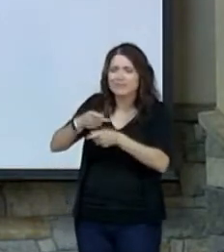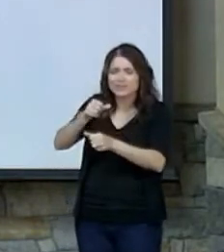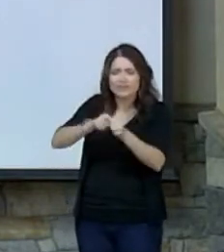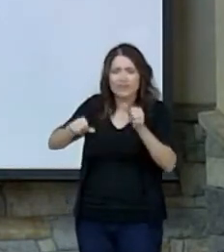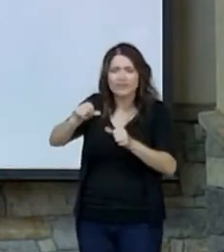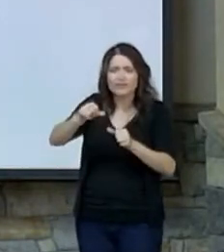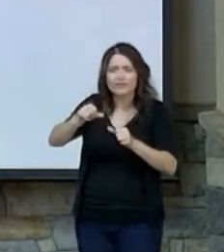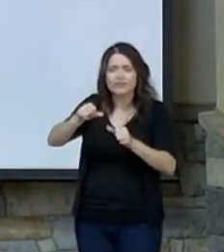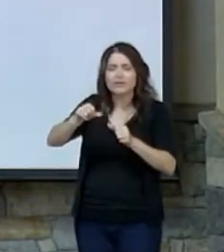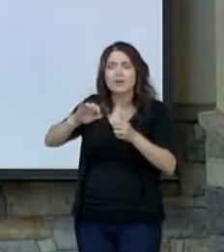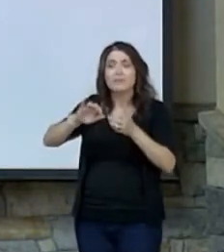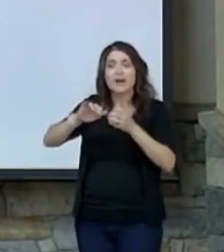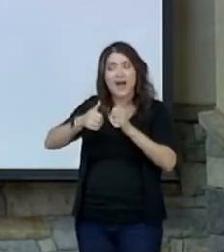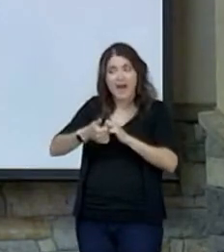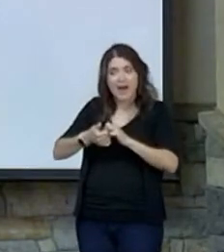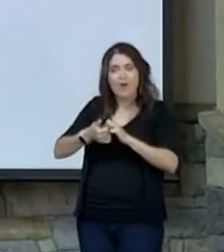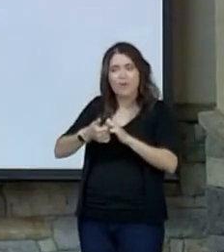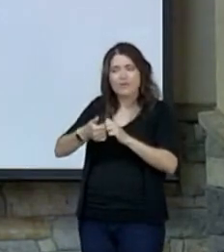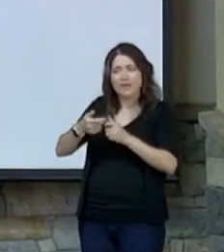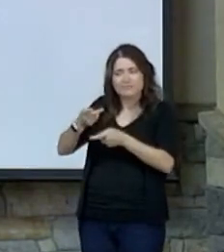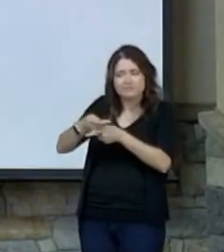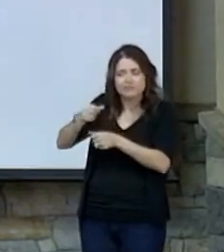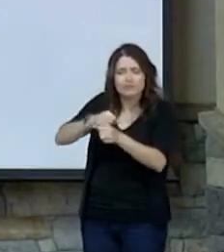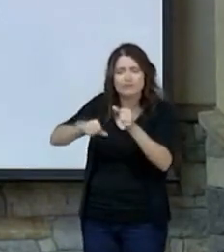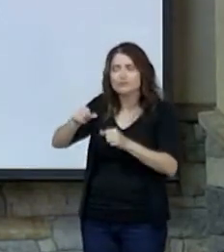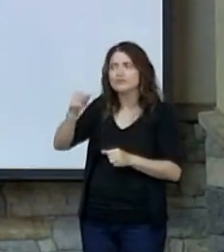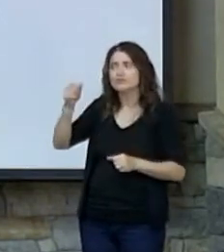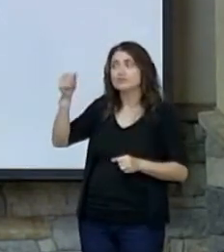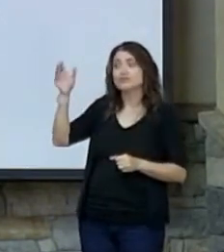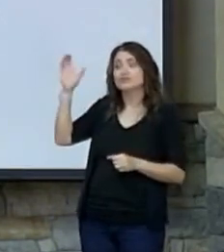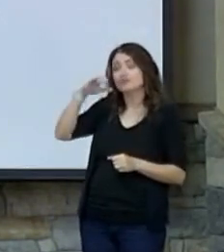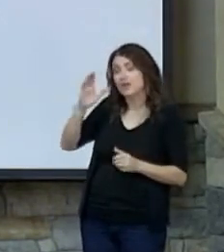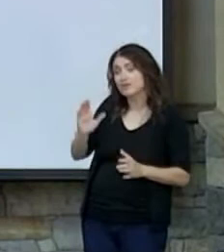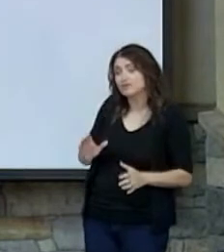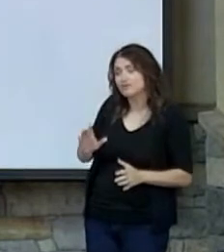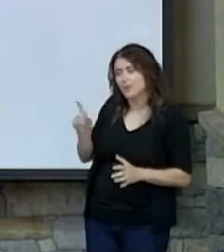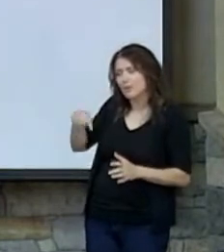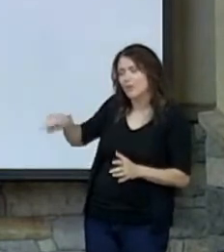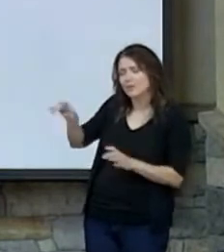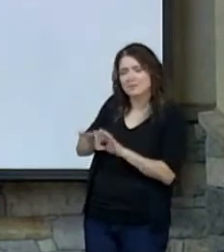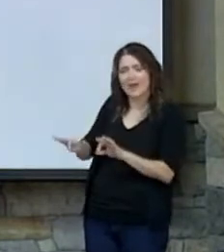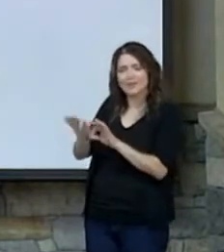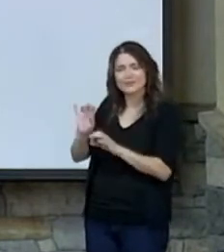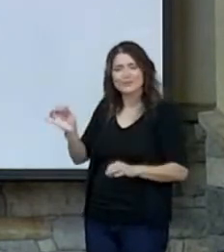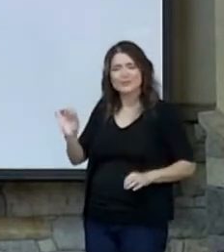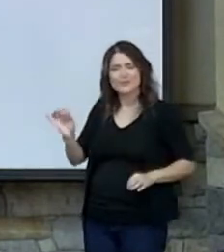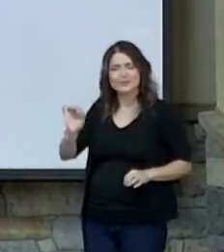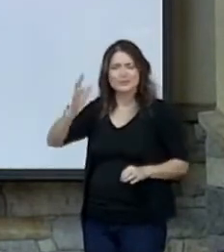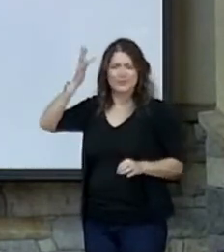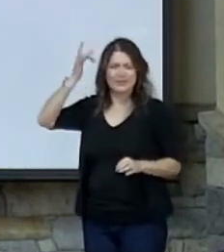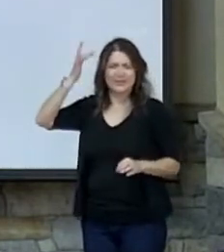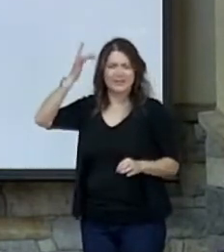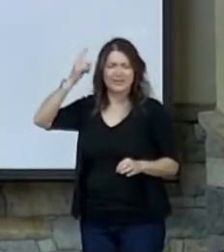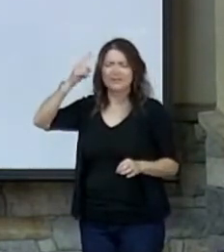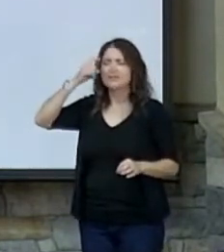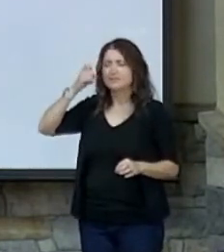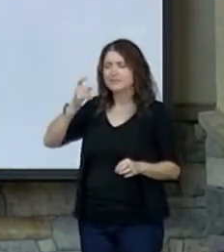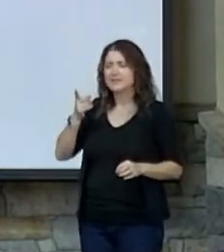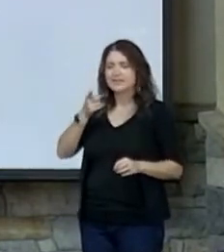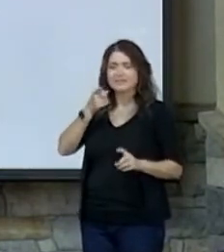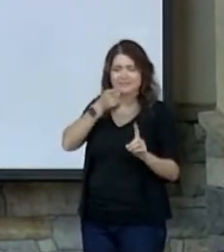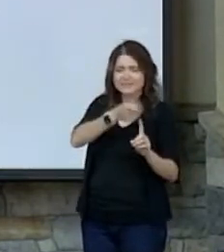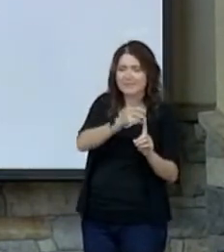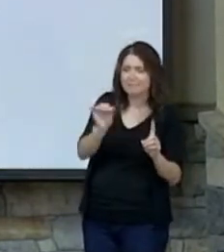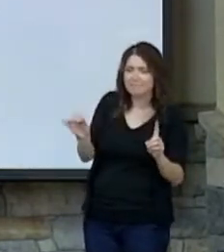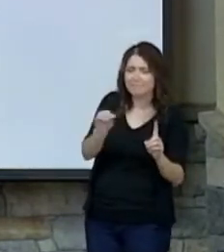How they treated the strangers, the sojourners mattered too. Why? Because they had been strangers